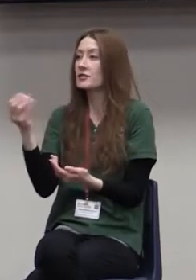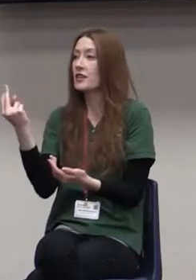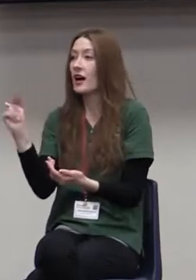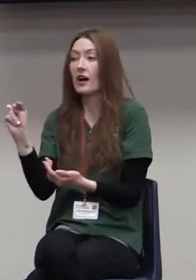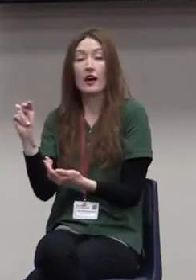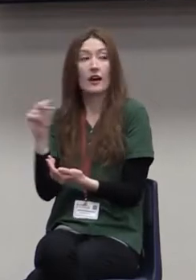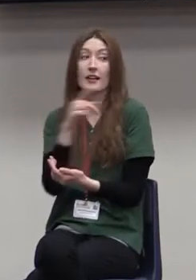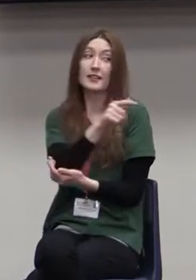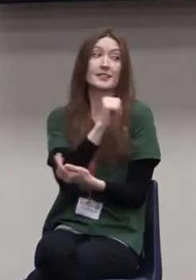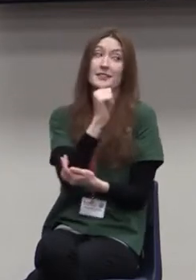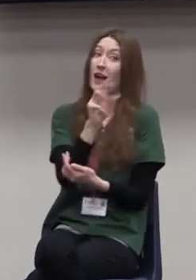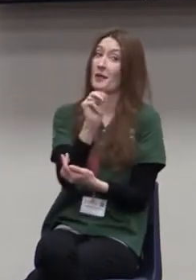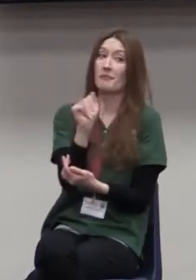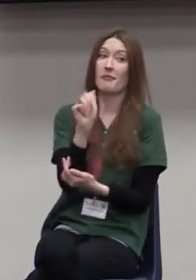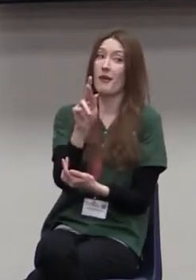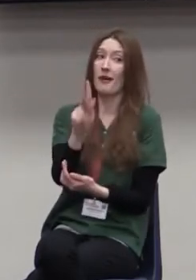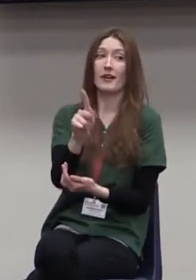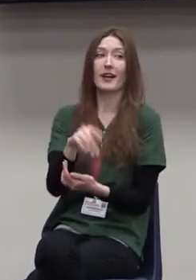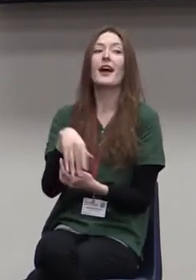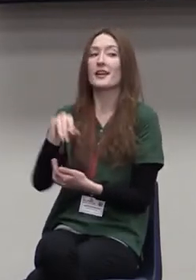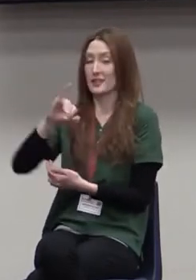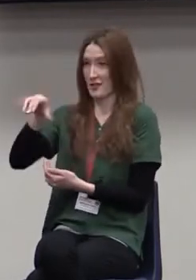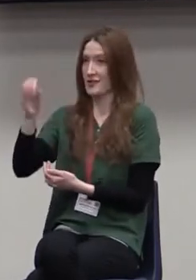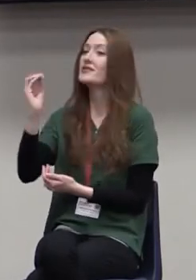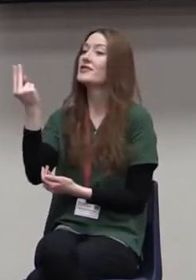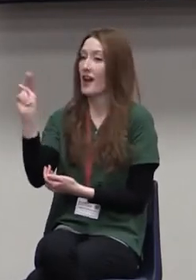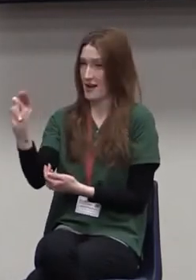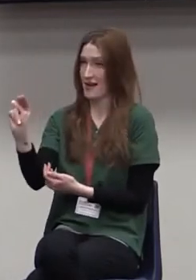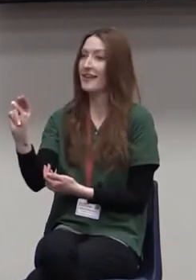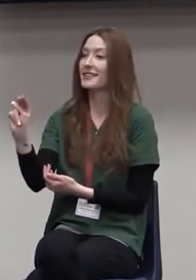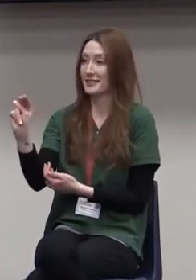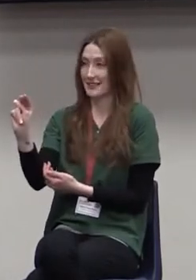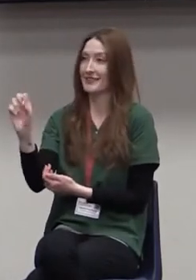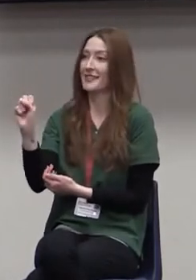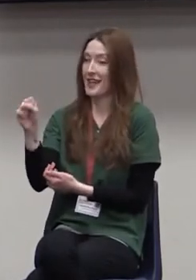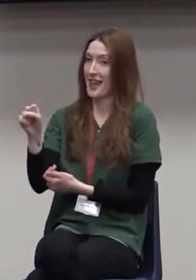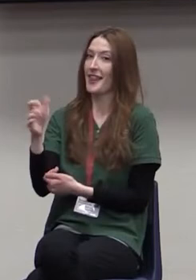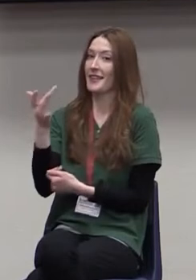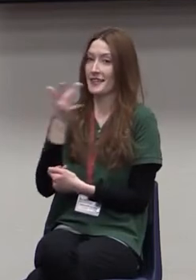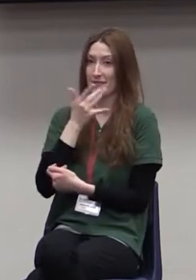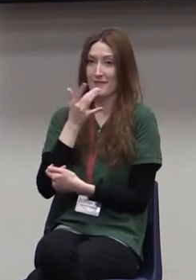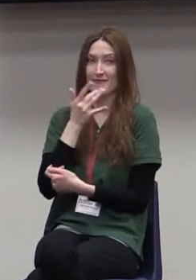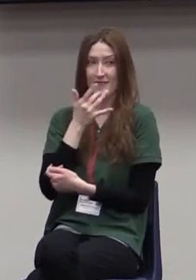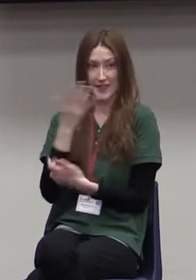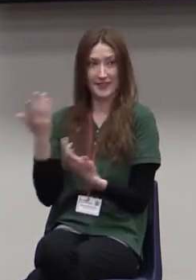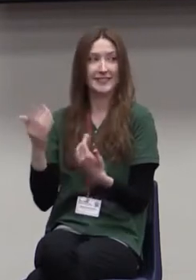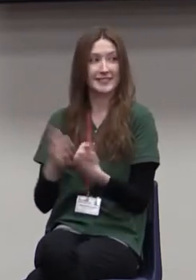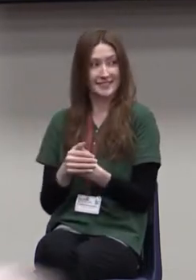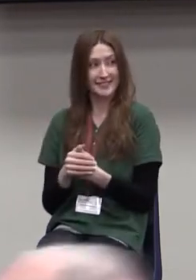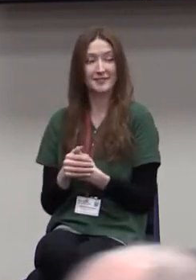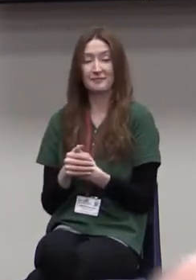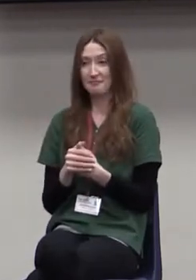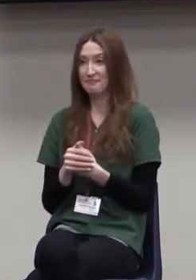It's not Mark. Say it again. John, six to one. Six to one.